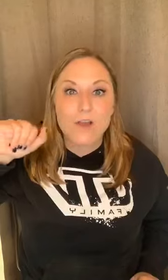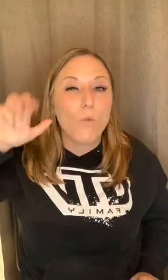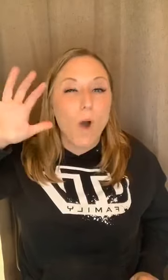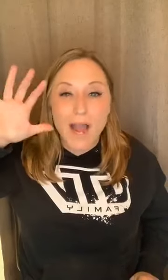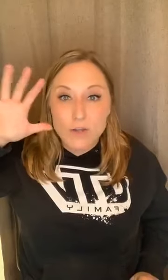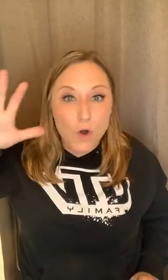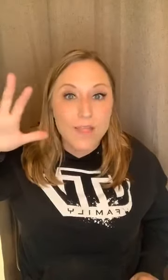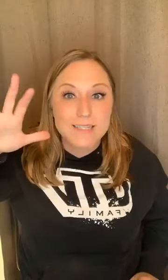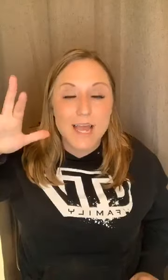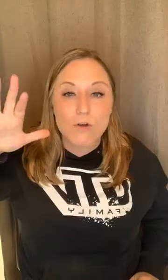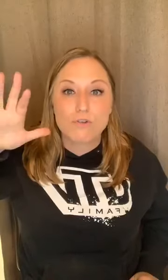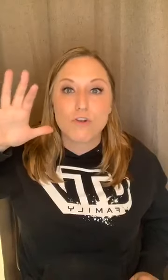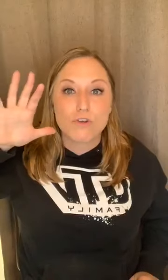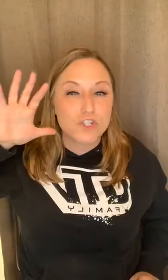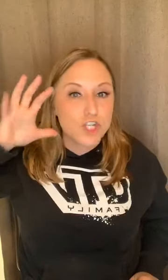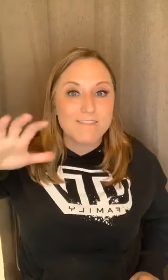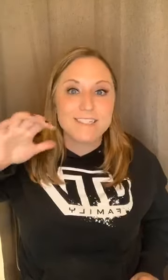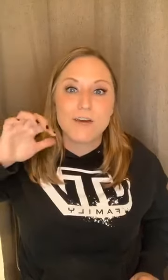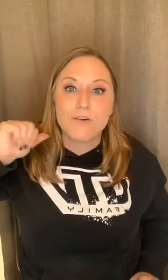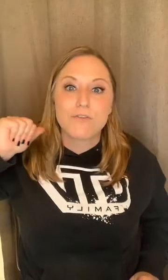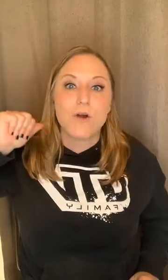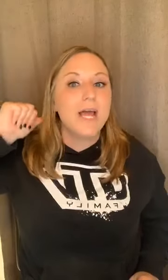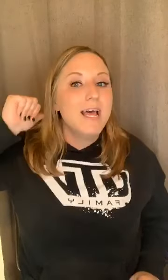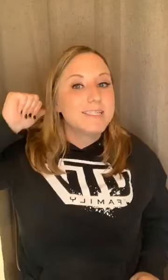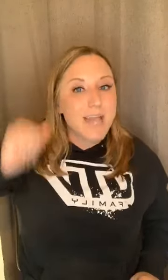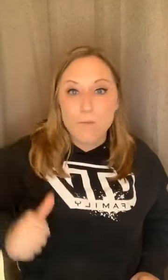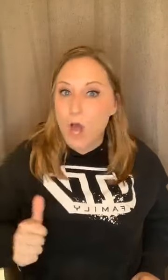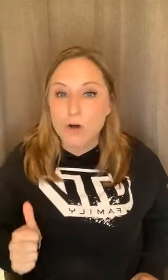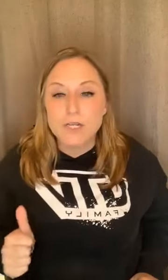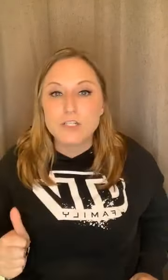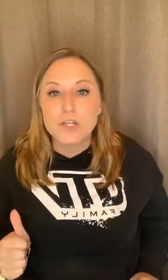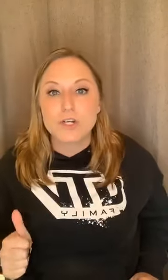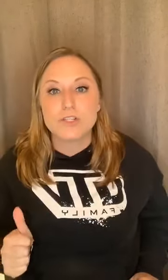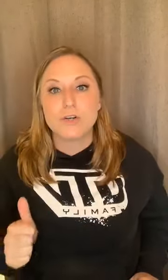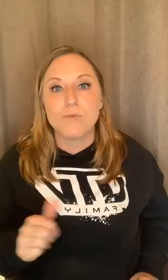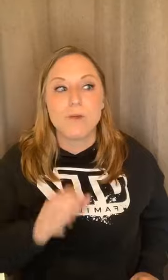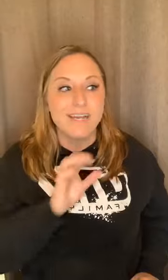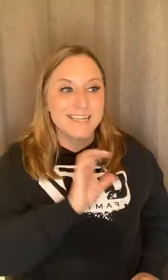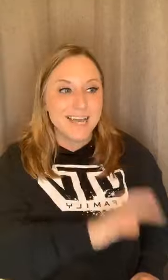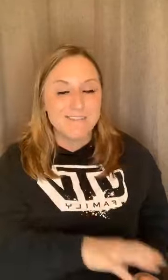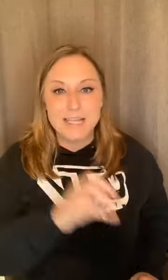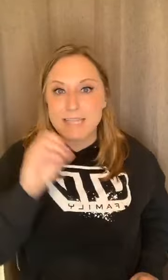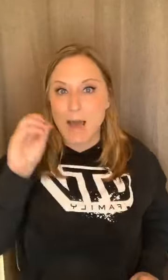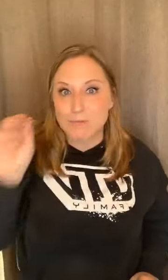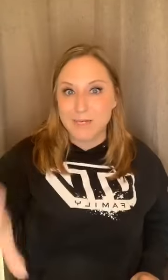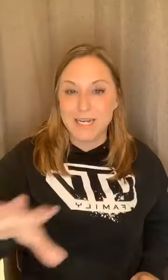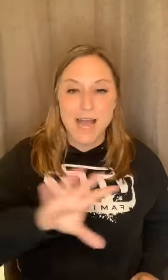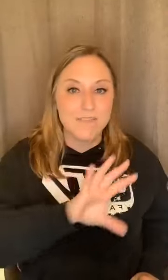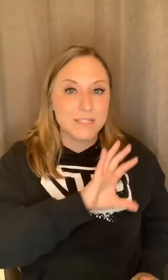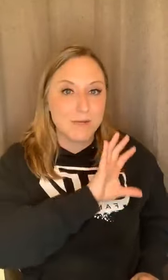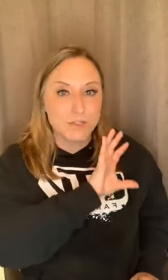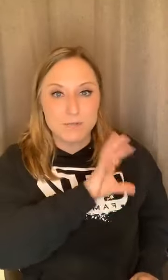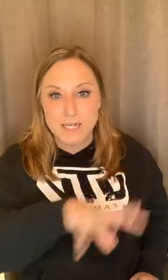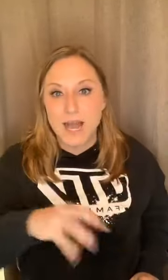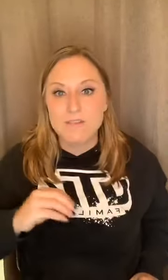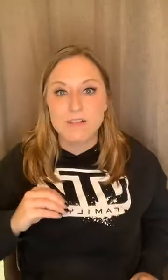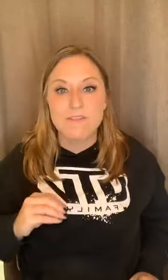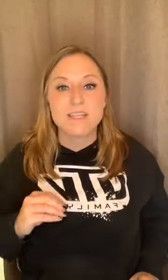I know that diet culture shoves it down our throat saying we all need to look a certain way. We need to have these abs. We need to have these muscles. We need to have all of this,